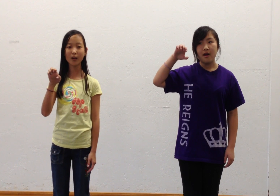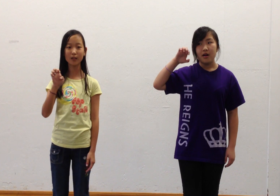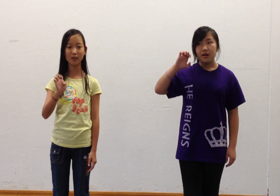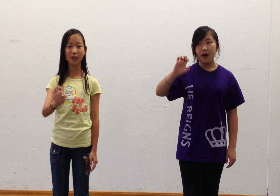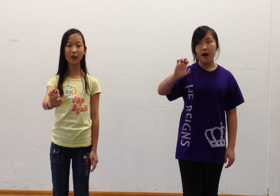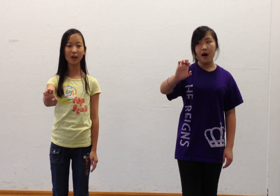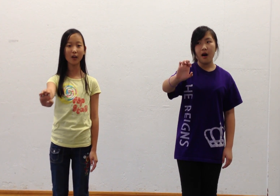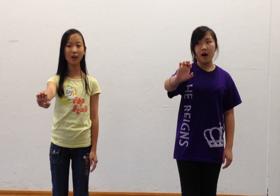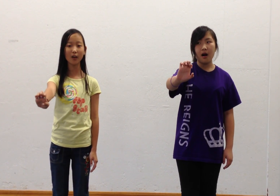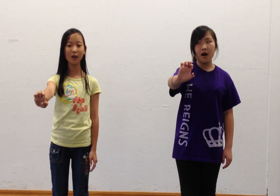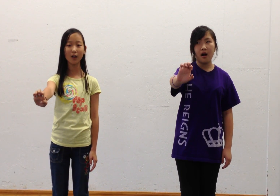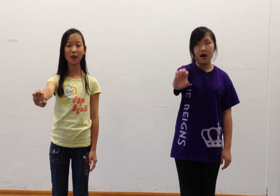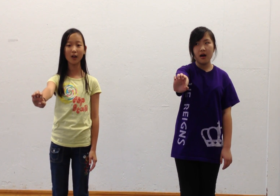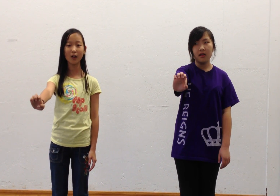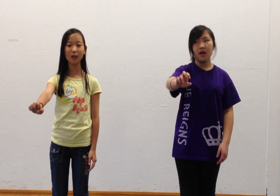in love.